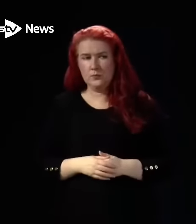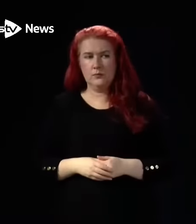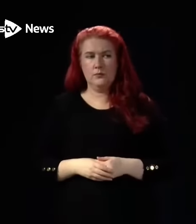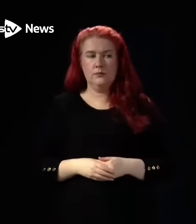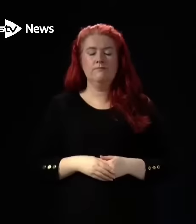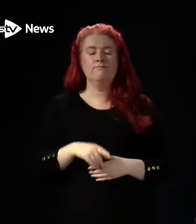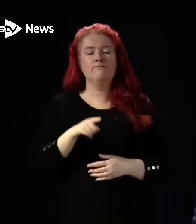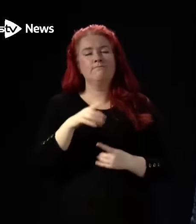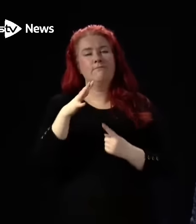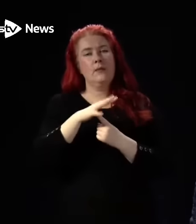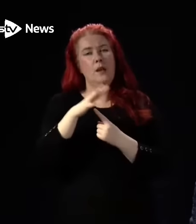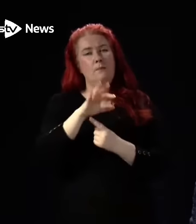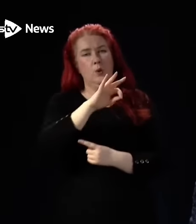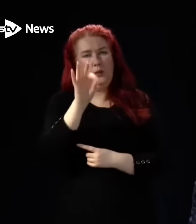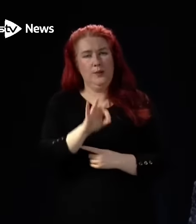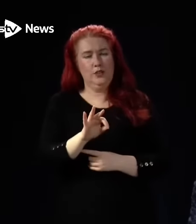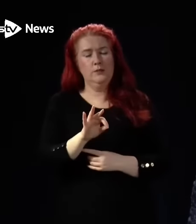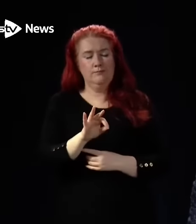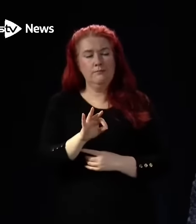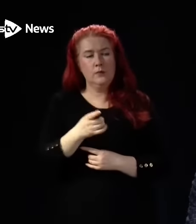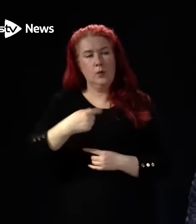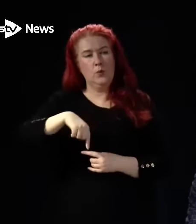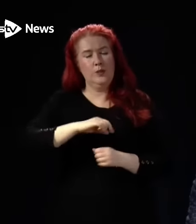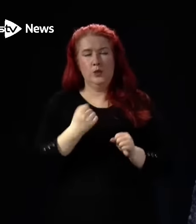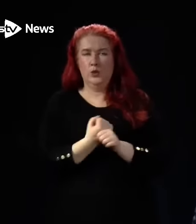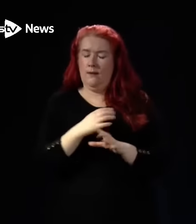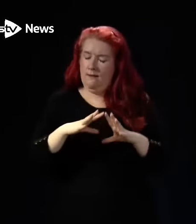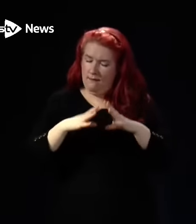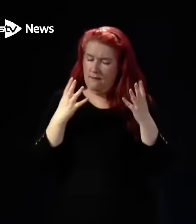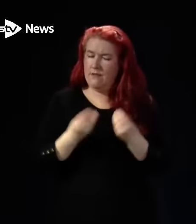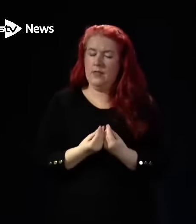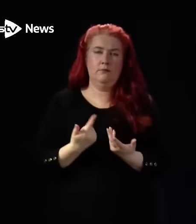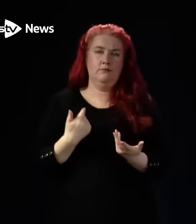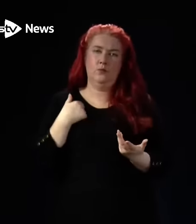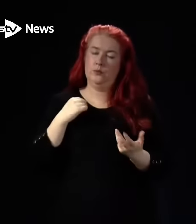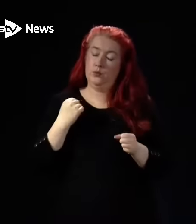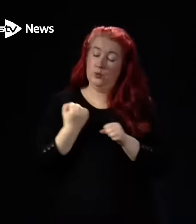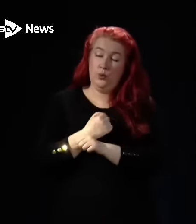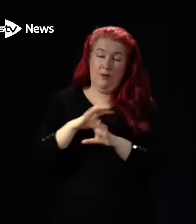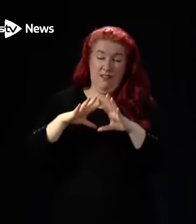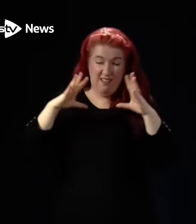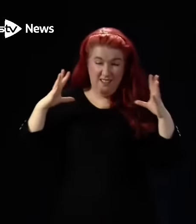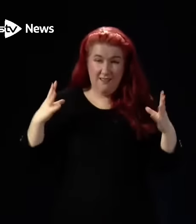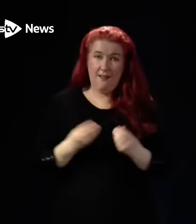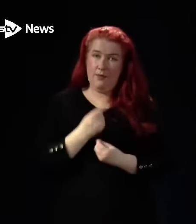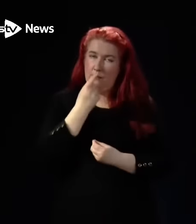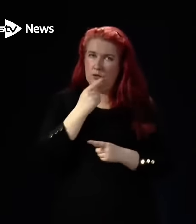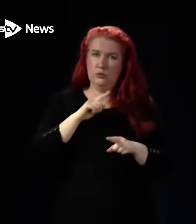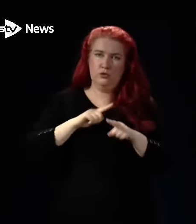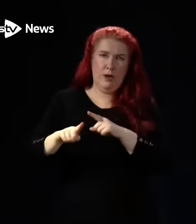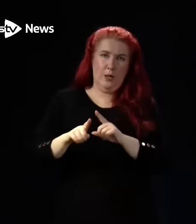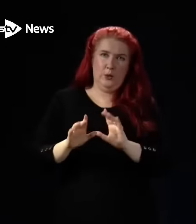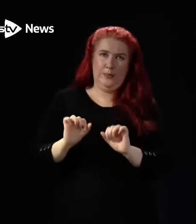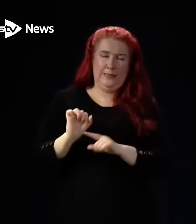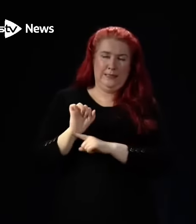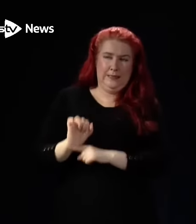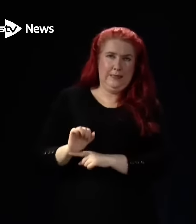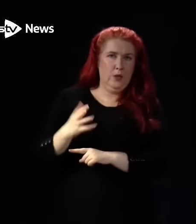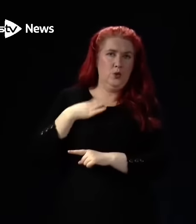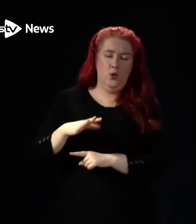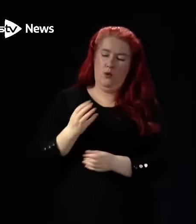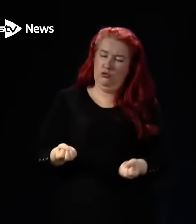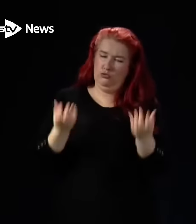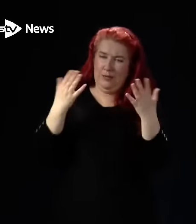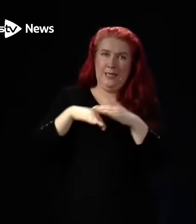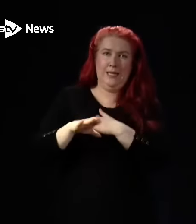an important question and we are doing everything and will continue to do absolutely everything we can to avert industrial action in the National Health Service.